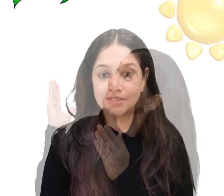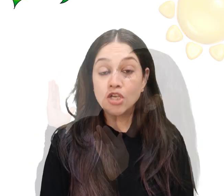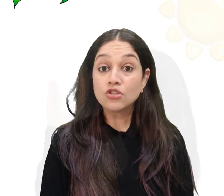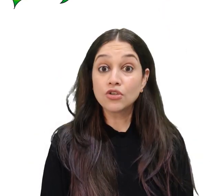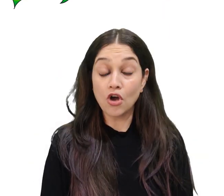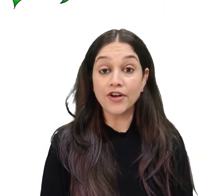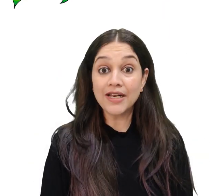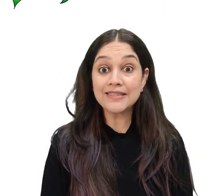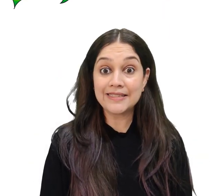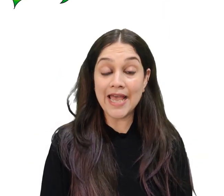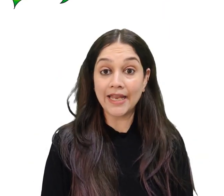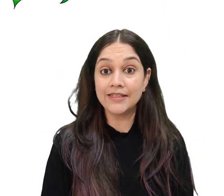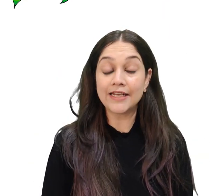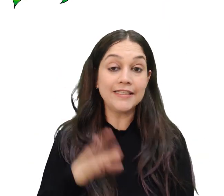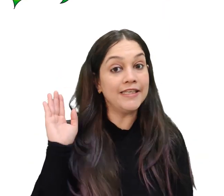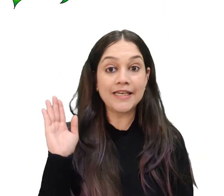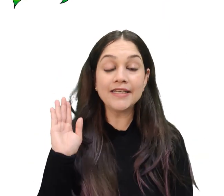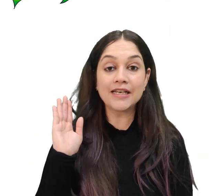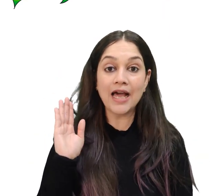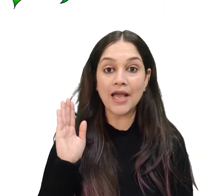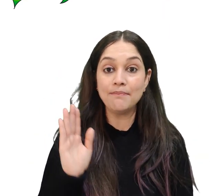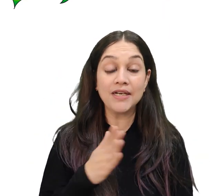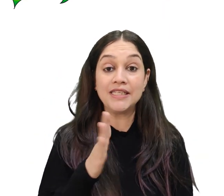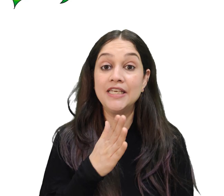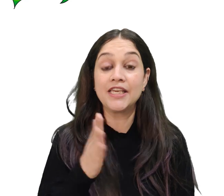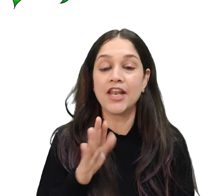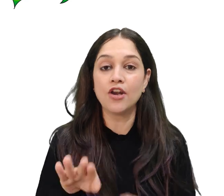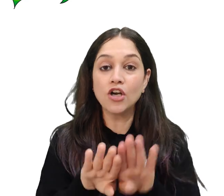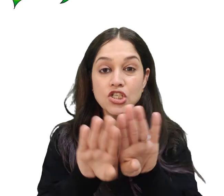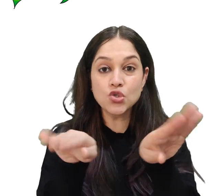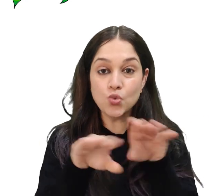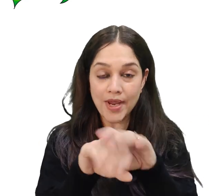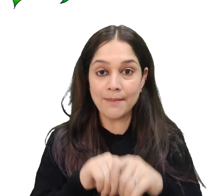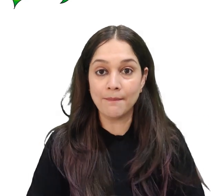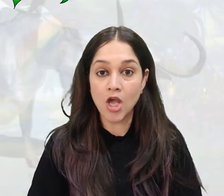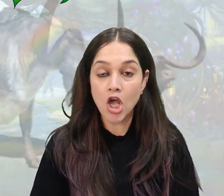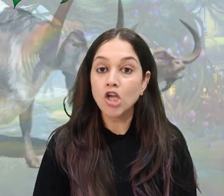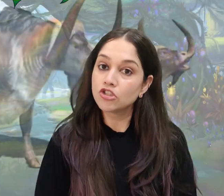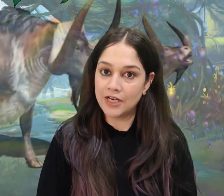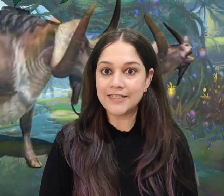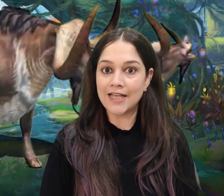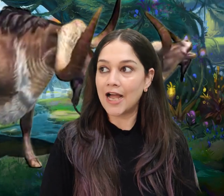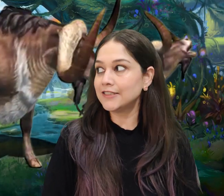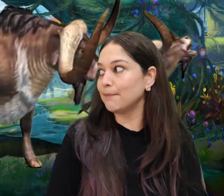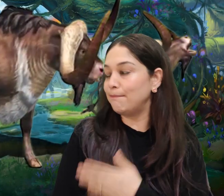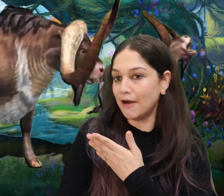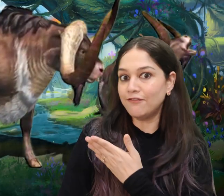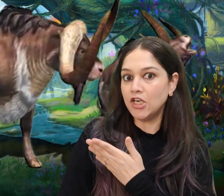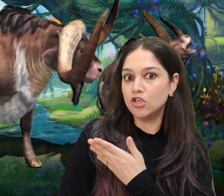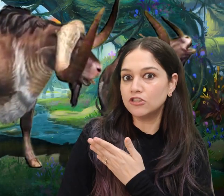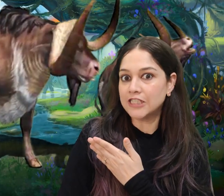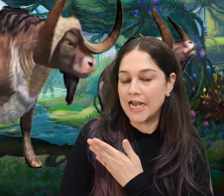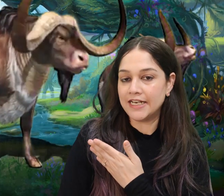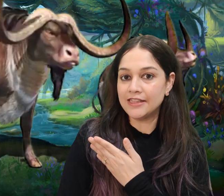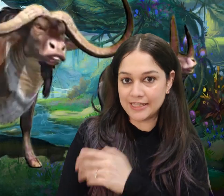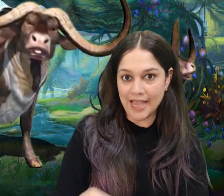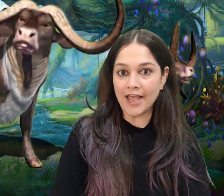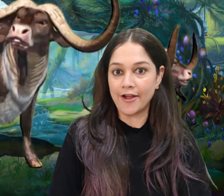So gorilla said that he can climb but he cannot swim! So let's ask the buffalo standing there!